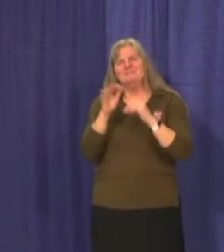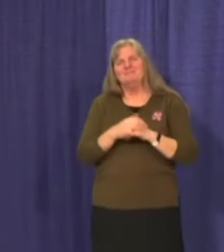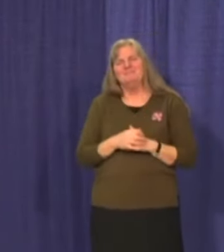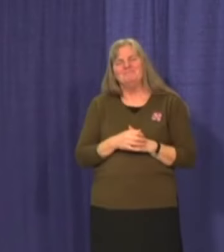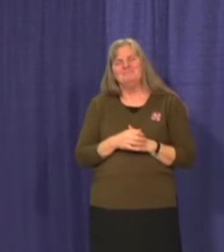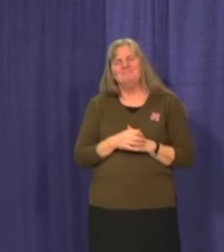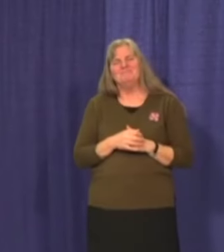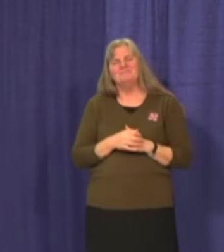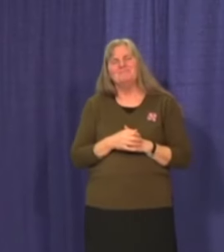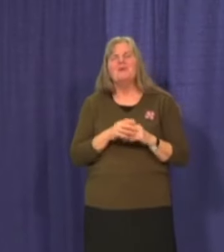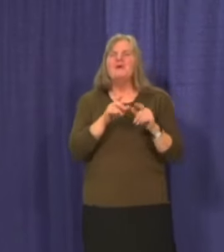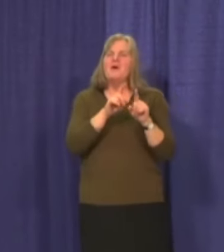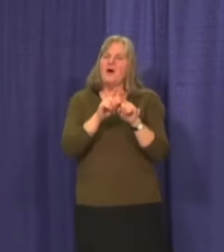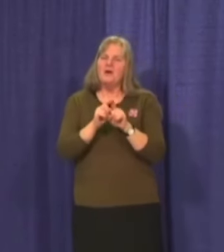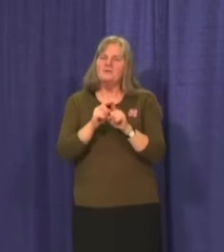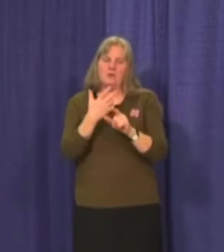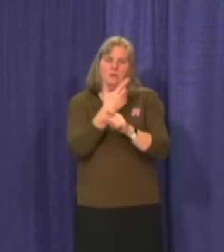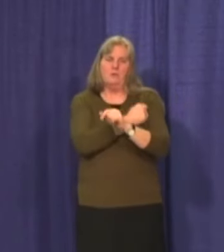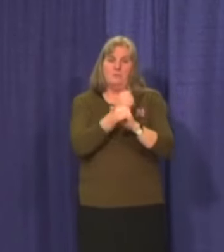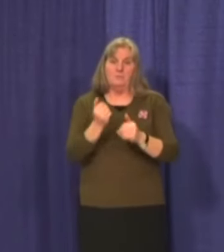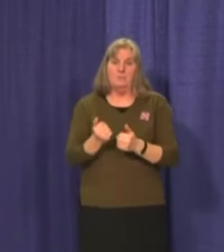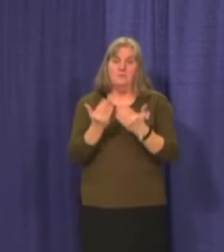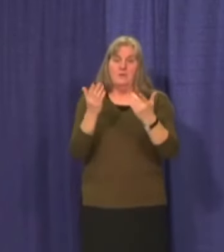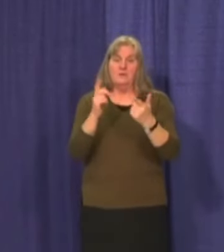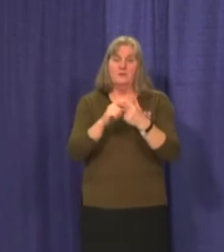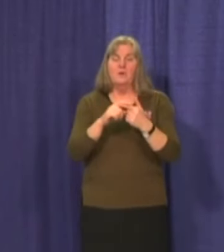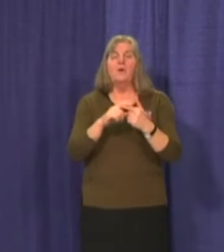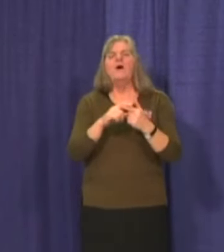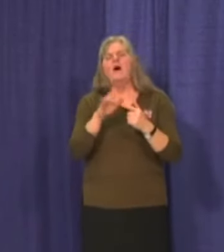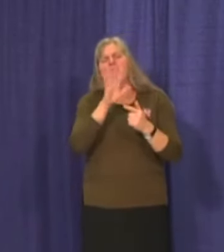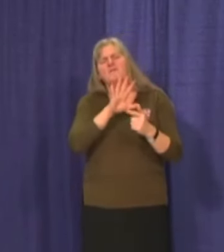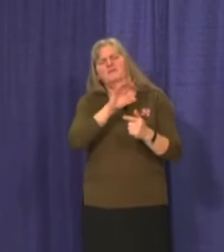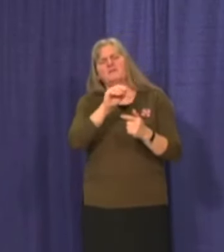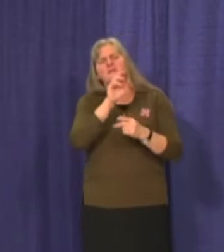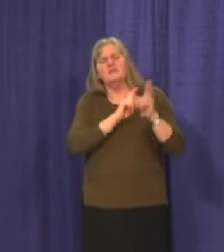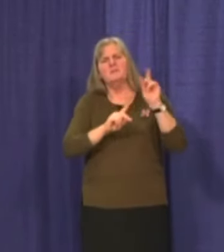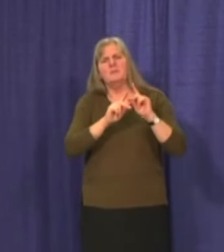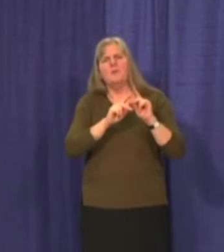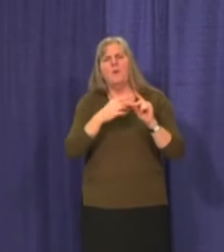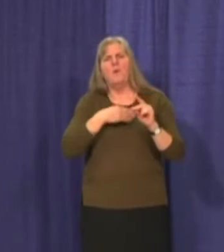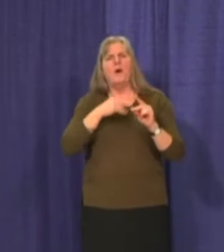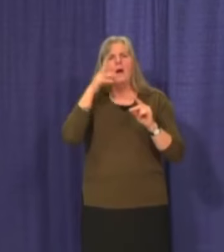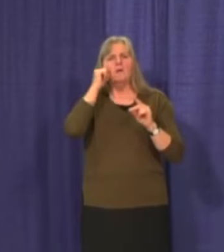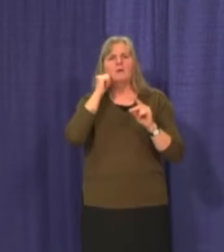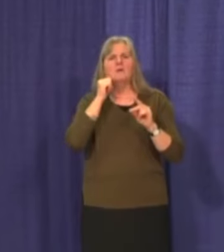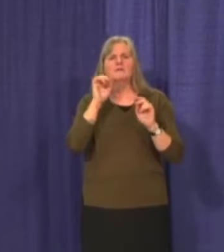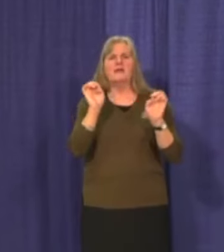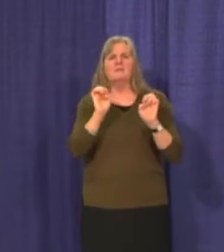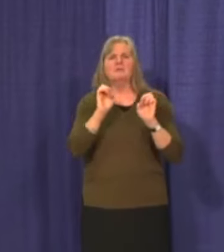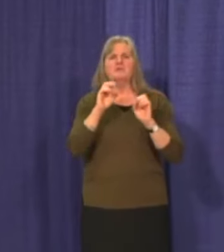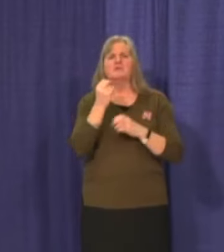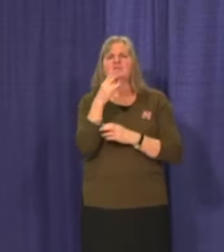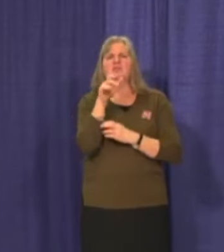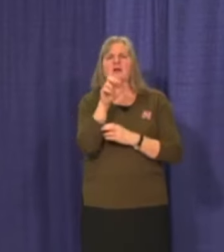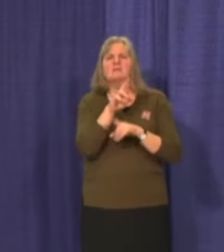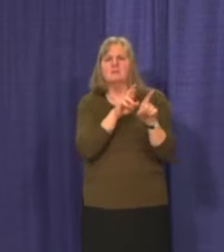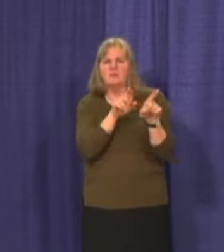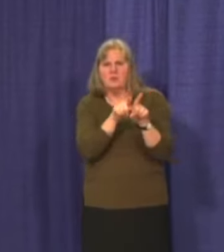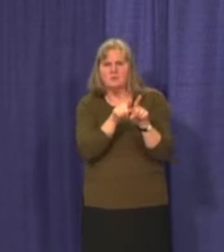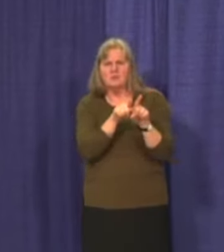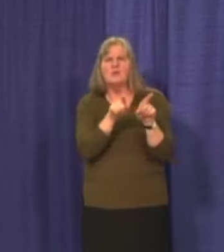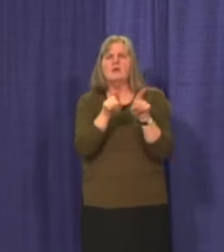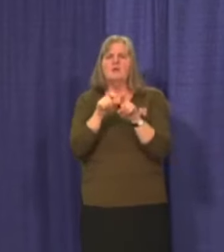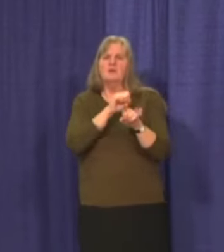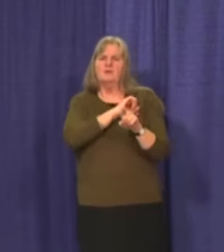We've also rolled out the vaccine to 50 or so folks at the Whitehorse Emergency Shelter as well as staff